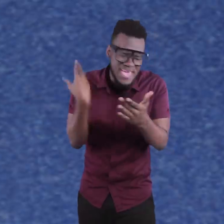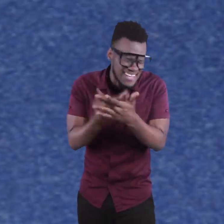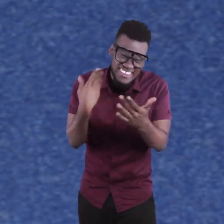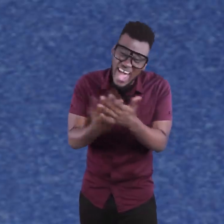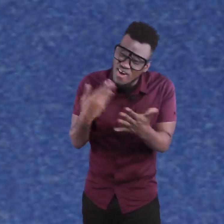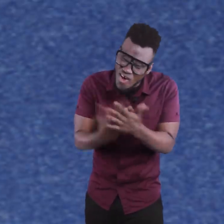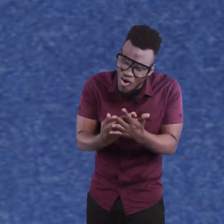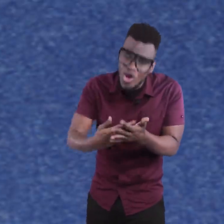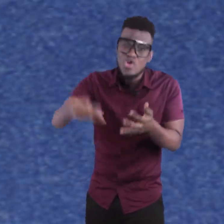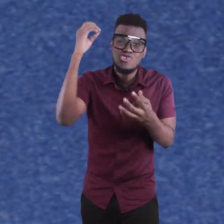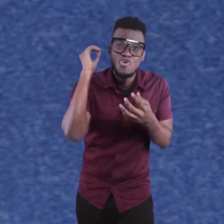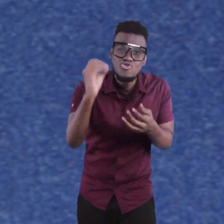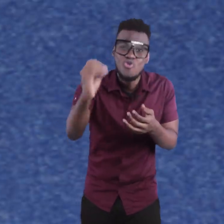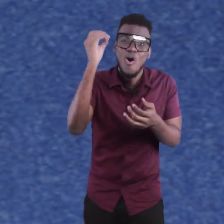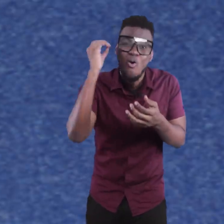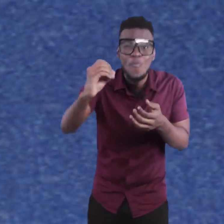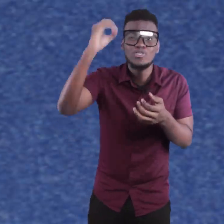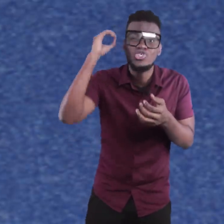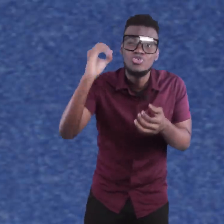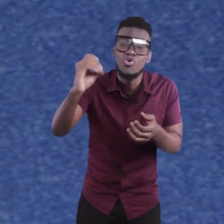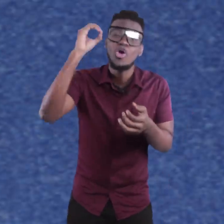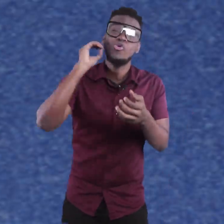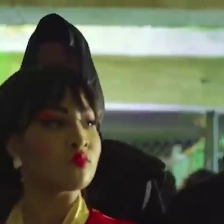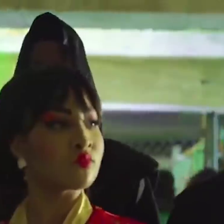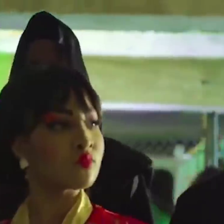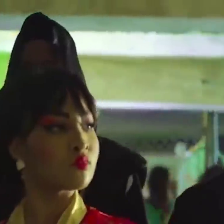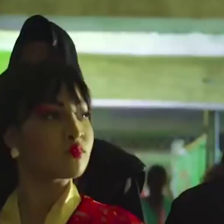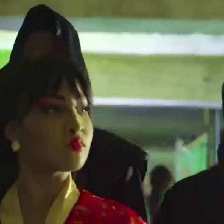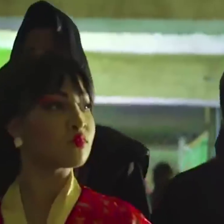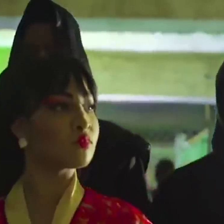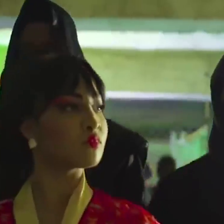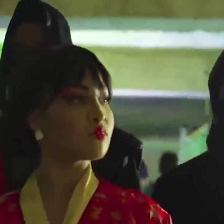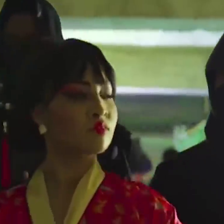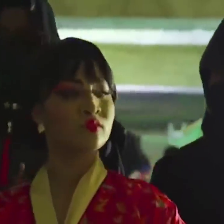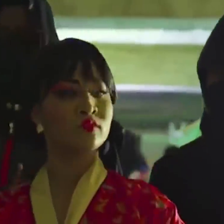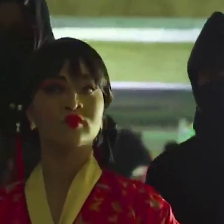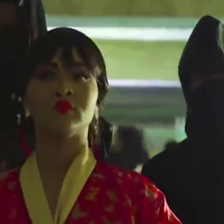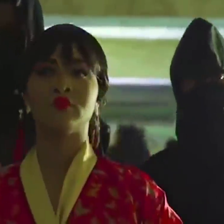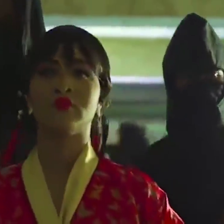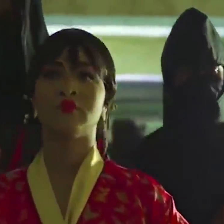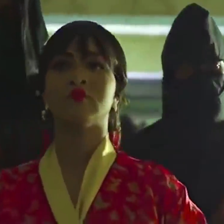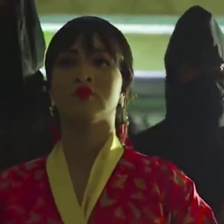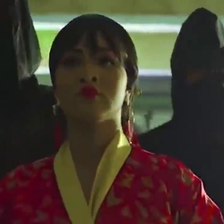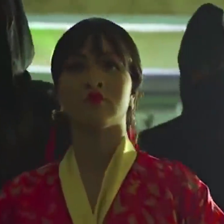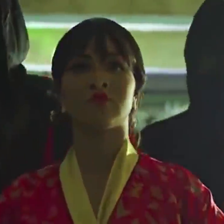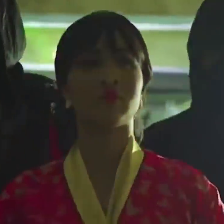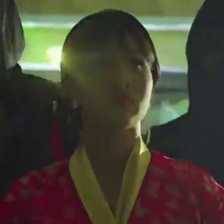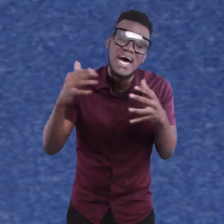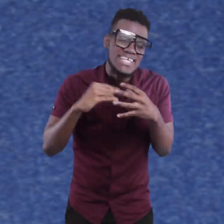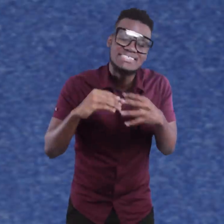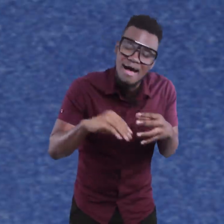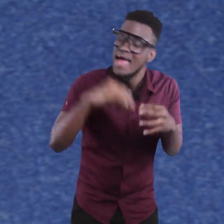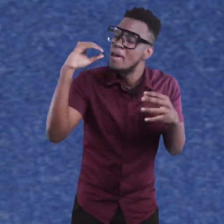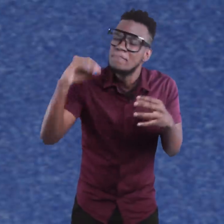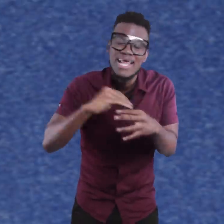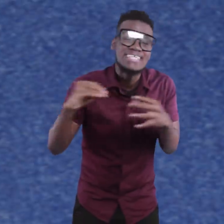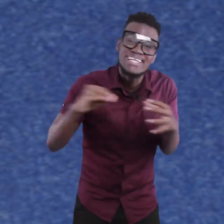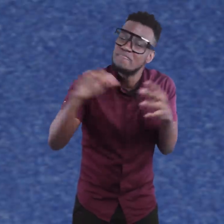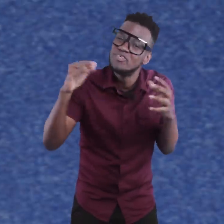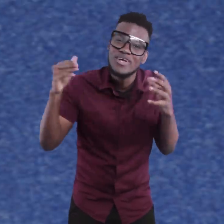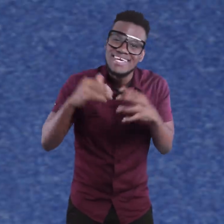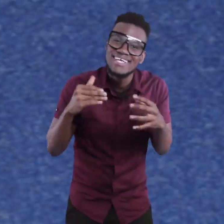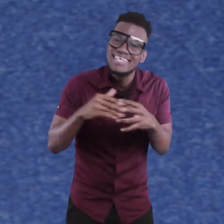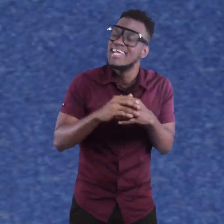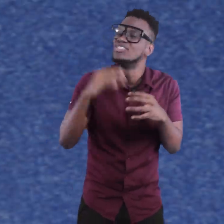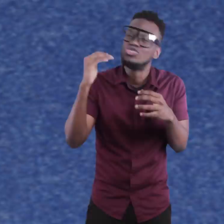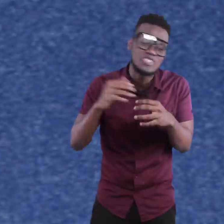But I tell you, you know how much youth rate this song? You know how much youth have this as them baddest song, them baddest